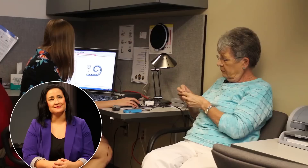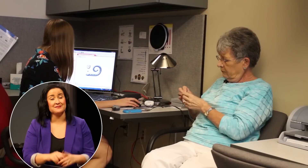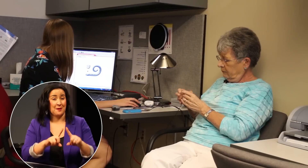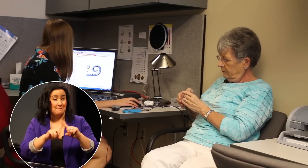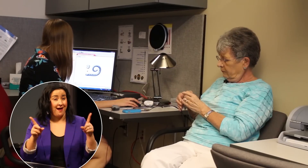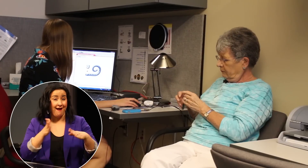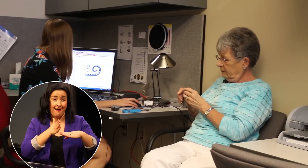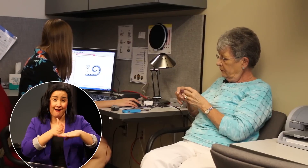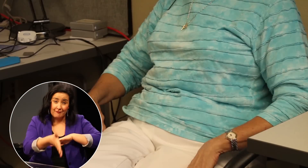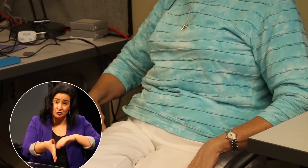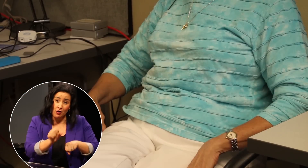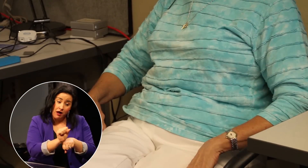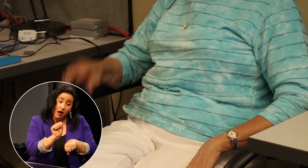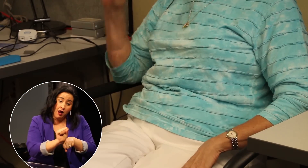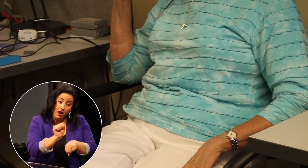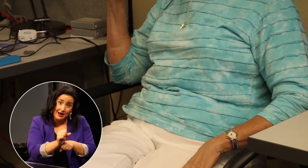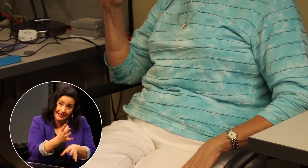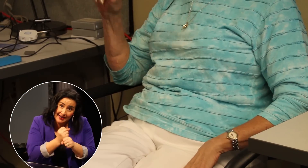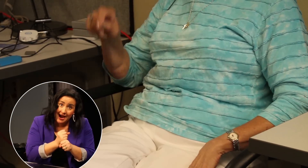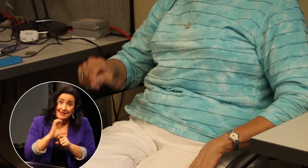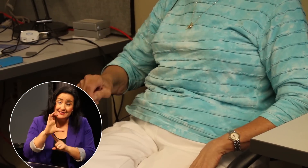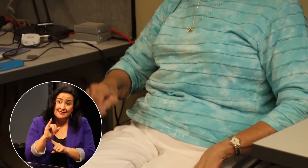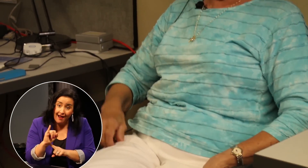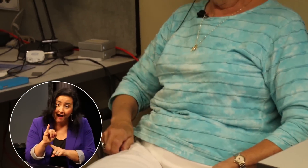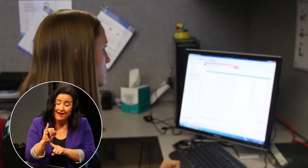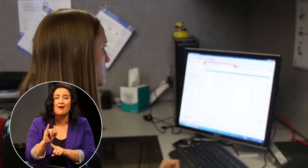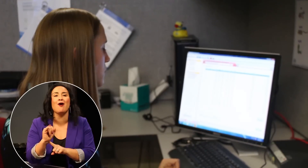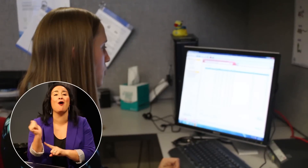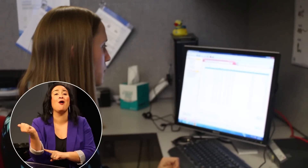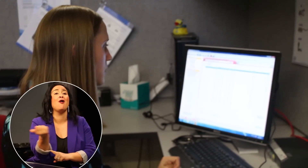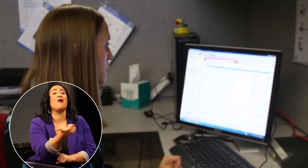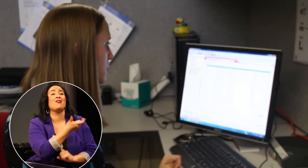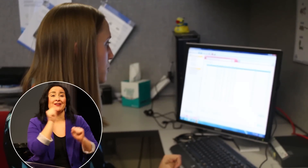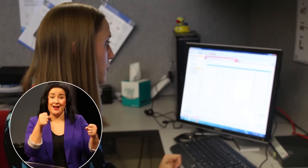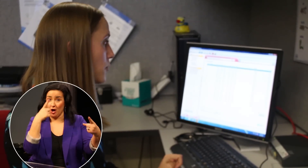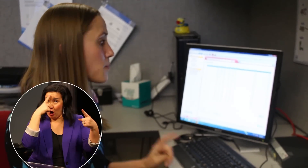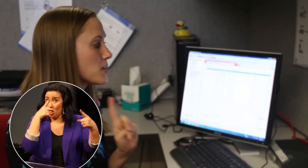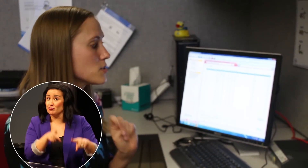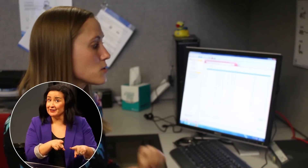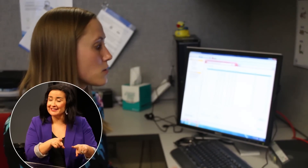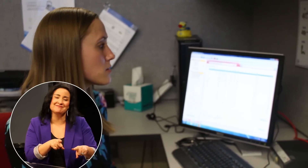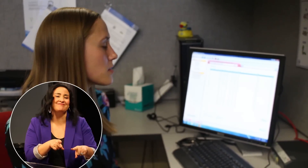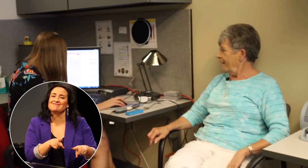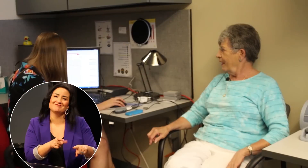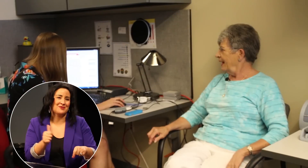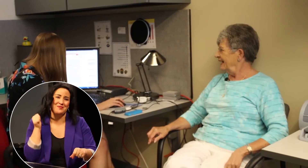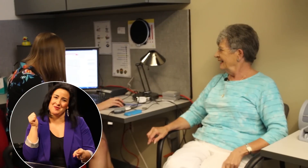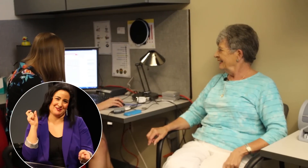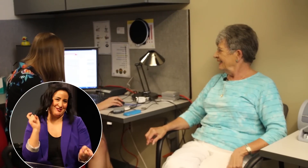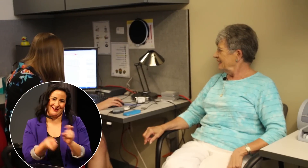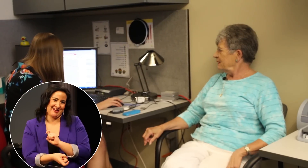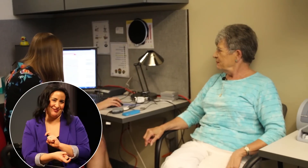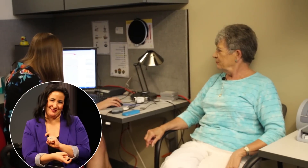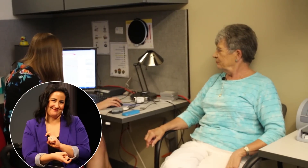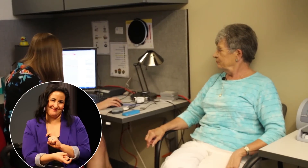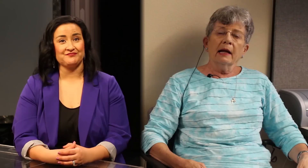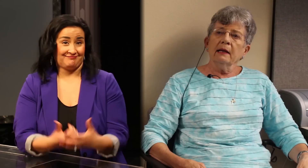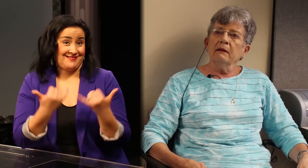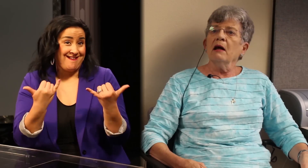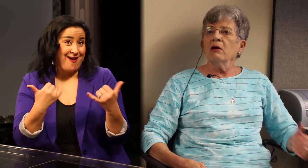but after all the work that went into getting a cochlear implant everybody was able to agree that they wouldn't change a thing I can now